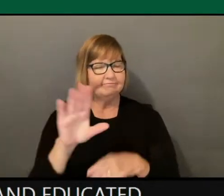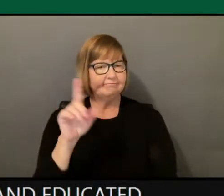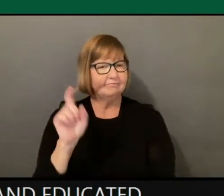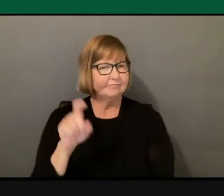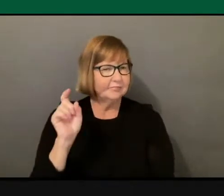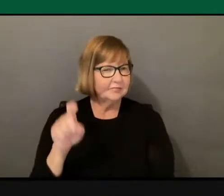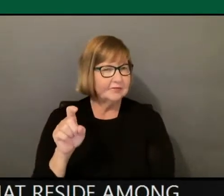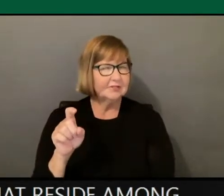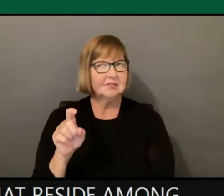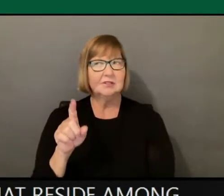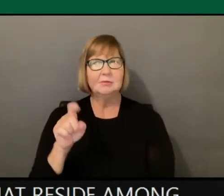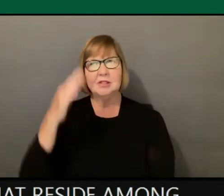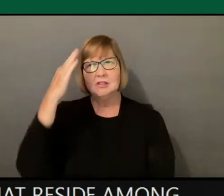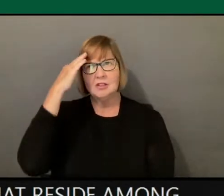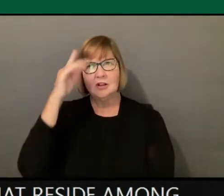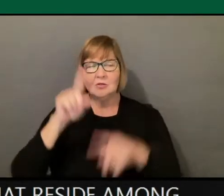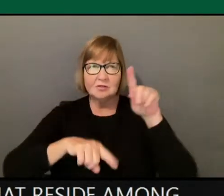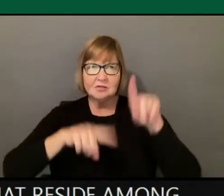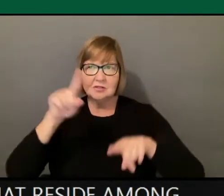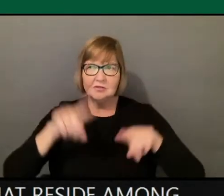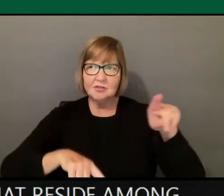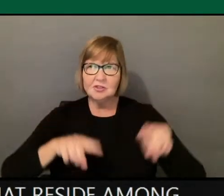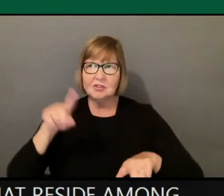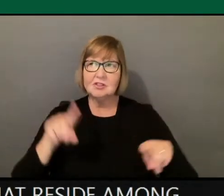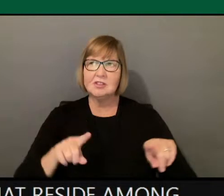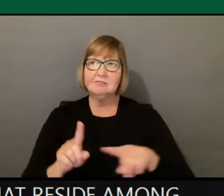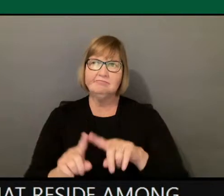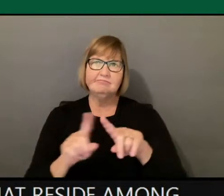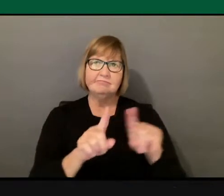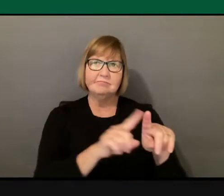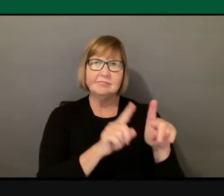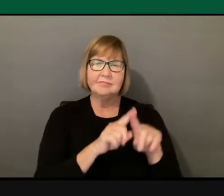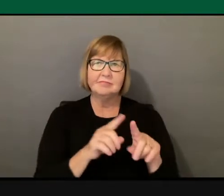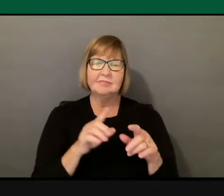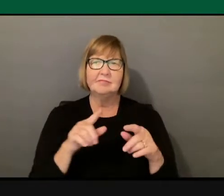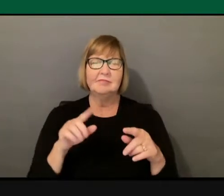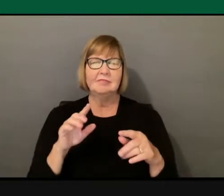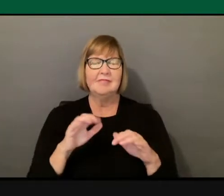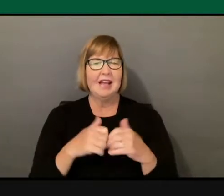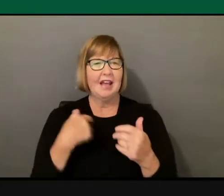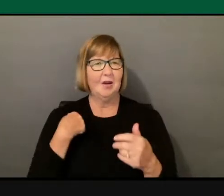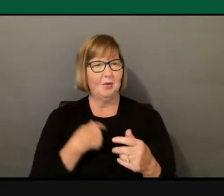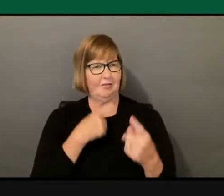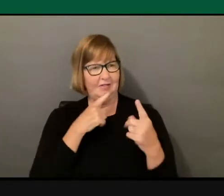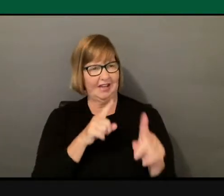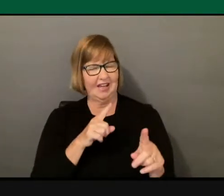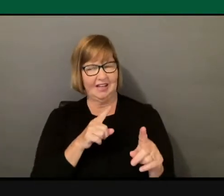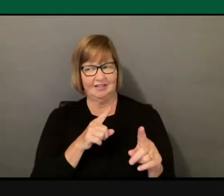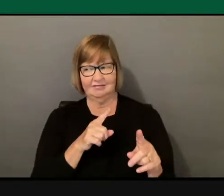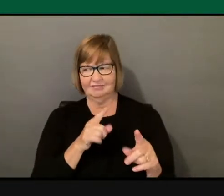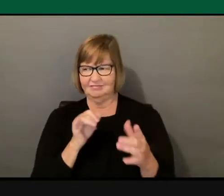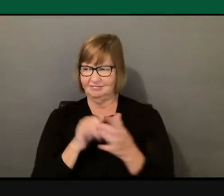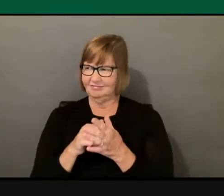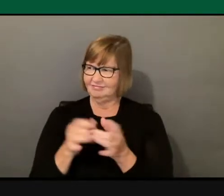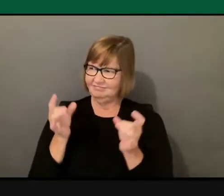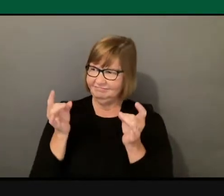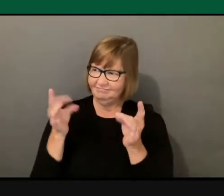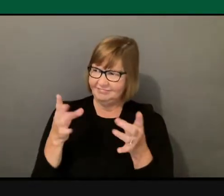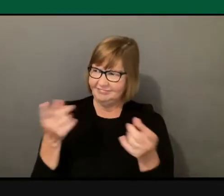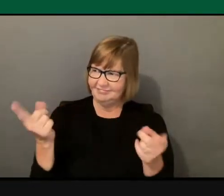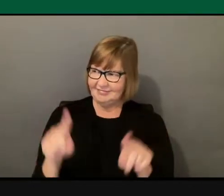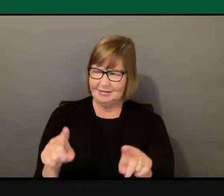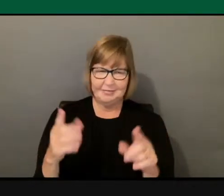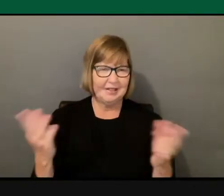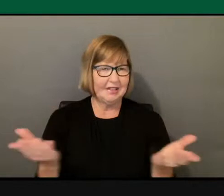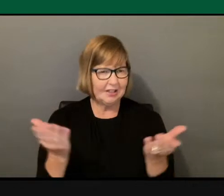diversity is and how we react to these moments of hate. So, we are looking